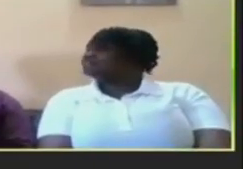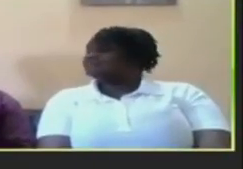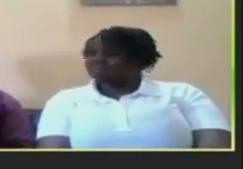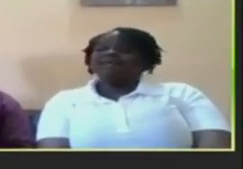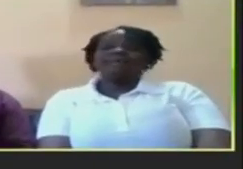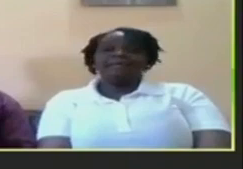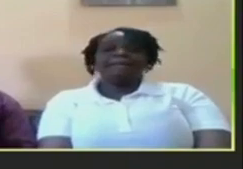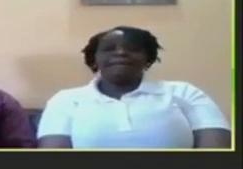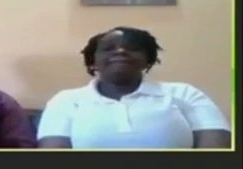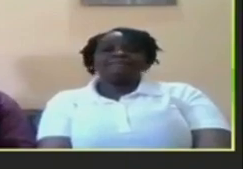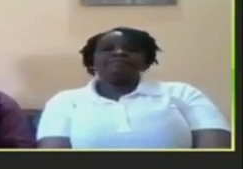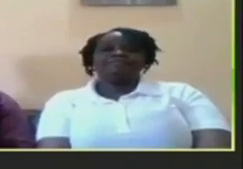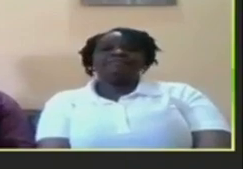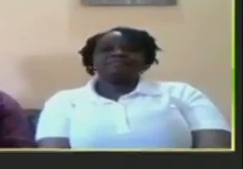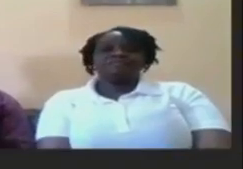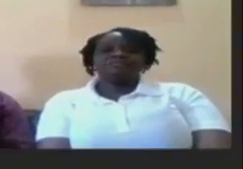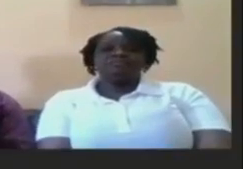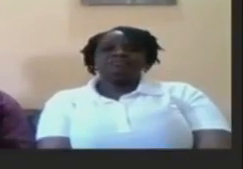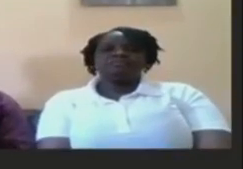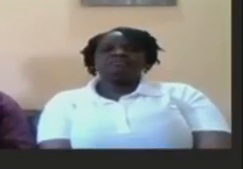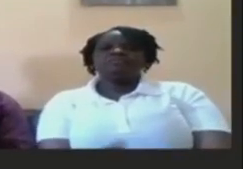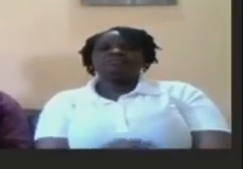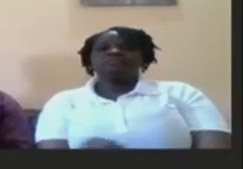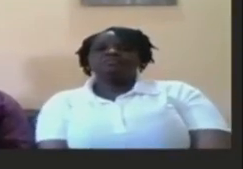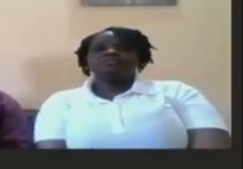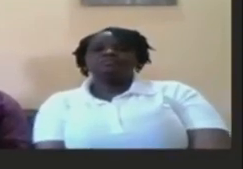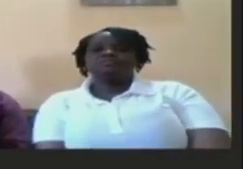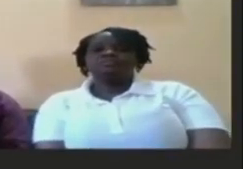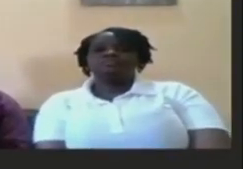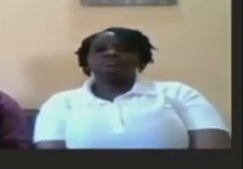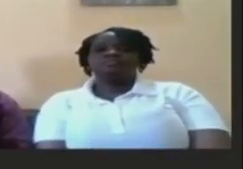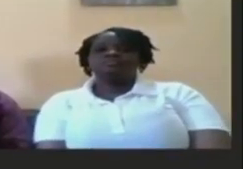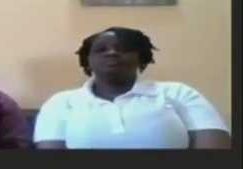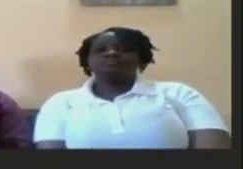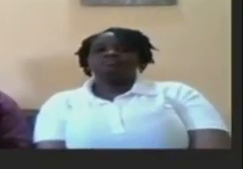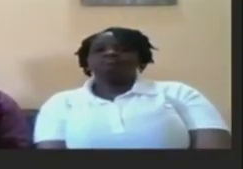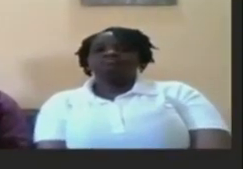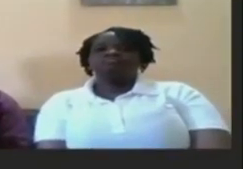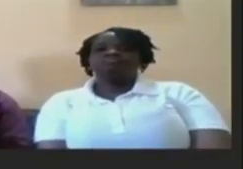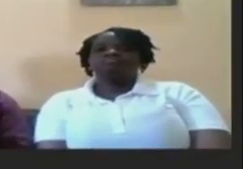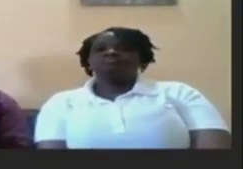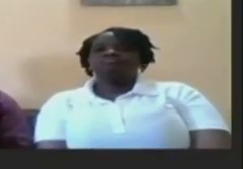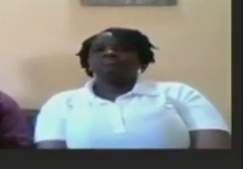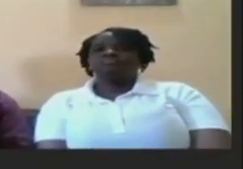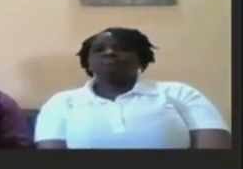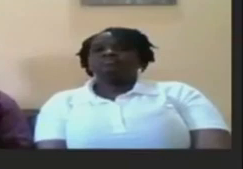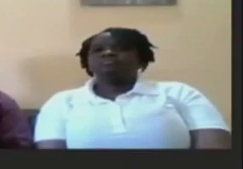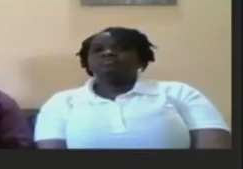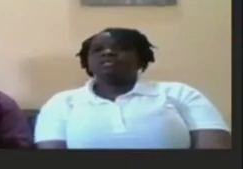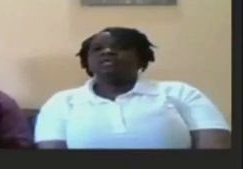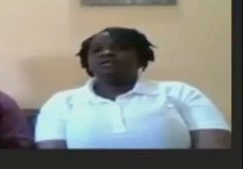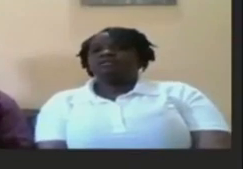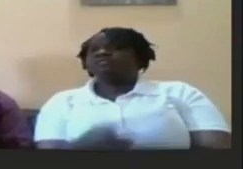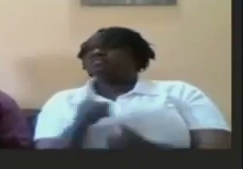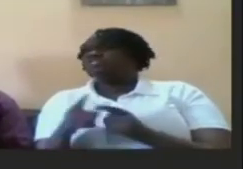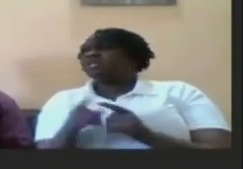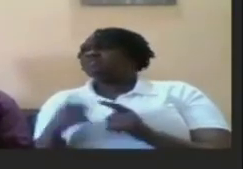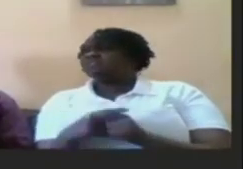and um just uh um to what summits right um sign